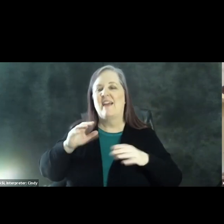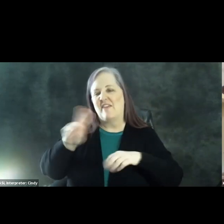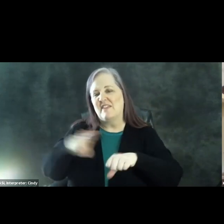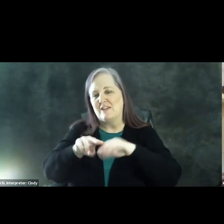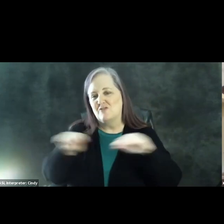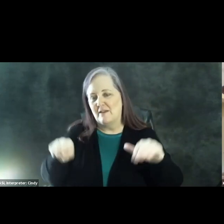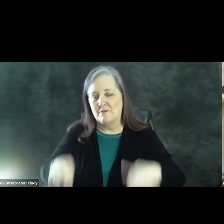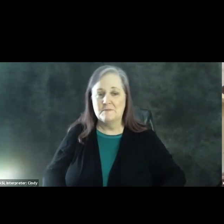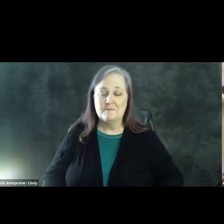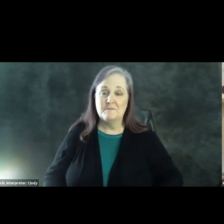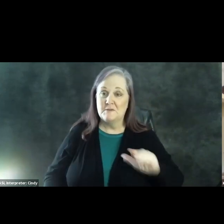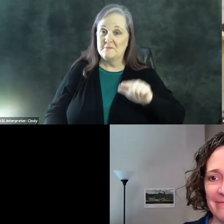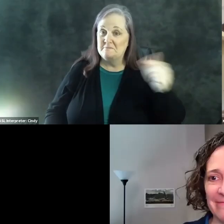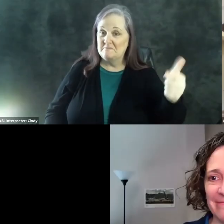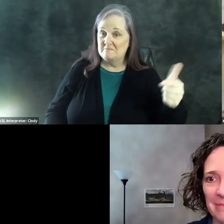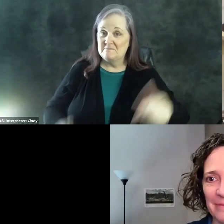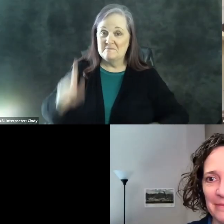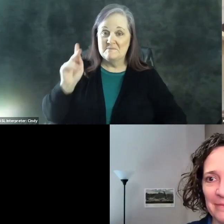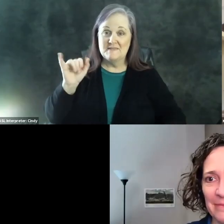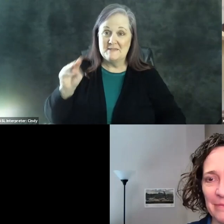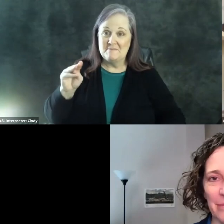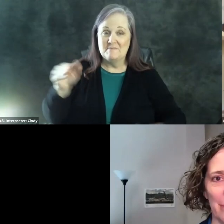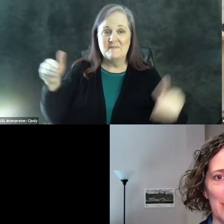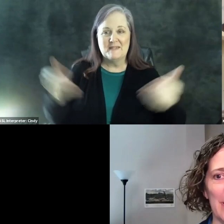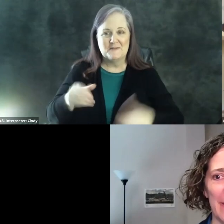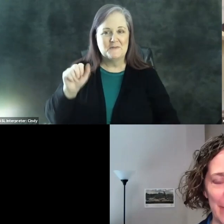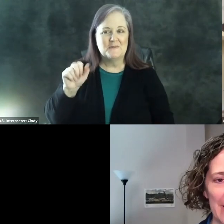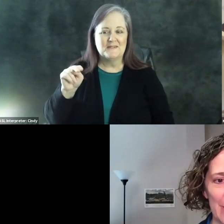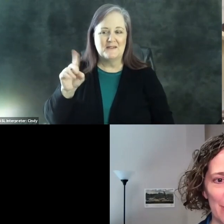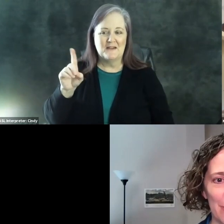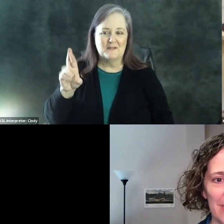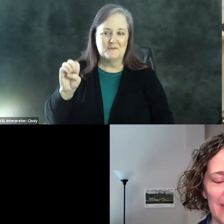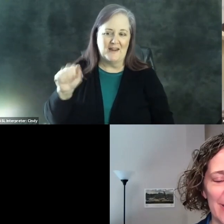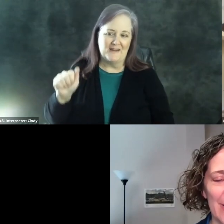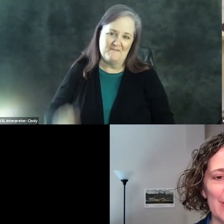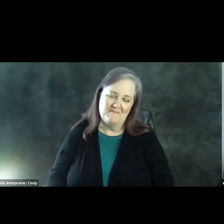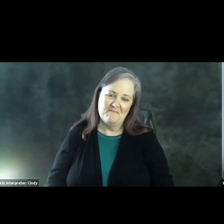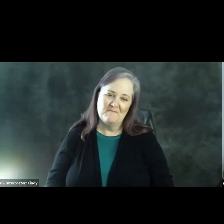that, I'll turn it back over to Kim to introduce Andrea. Thank you.